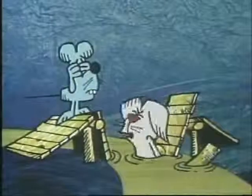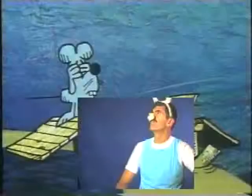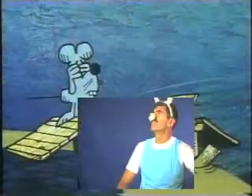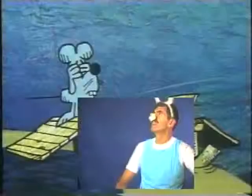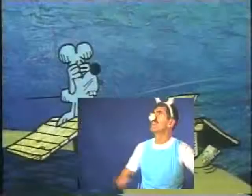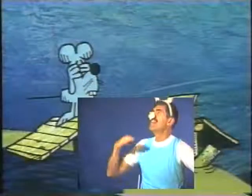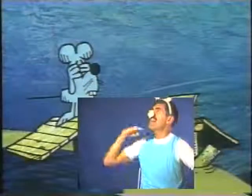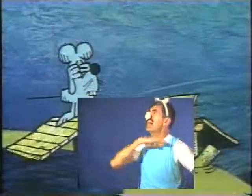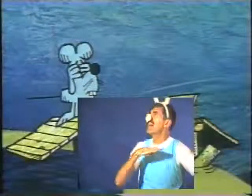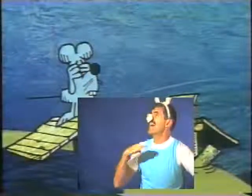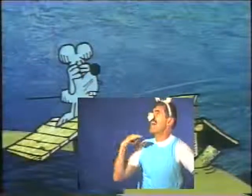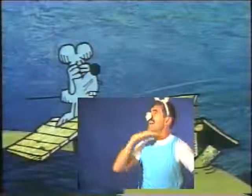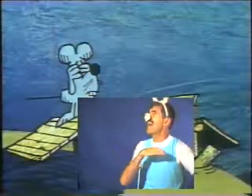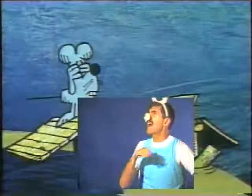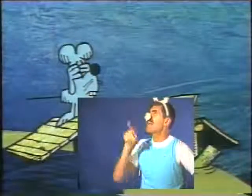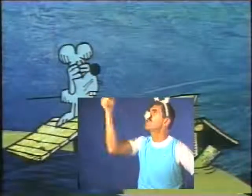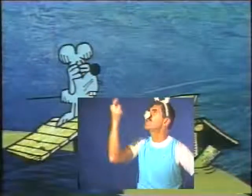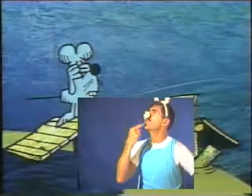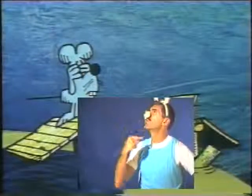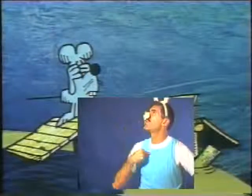You lied. You lied. You said it was safe.